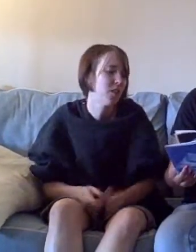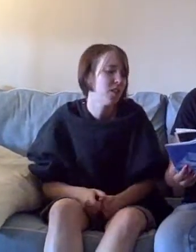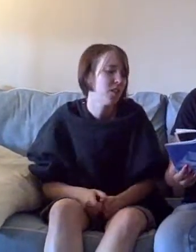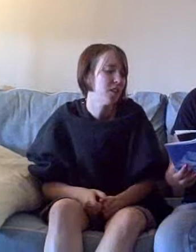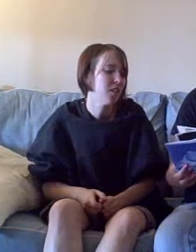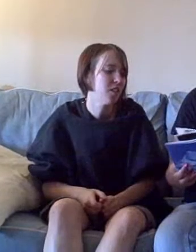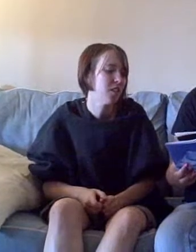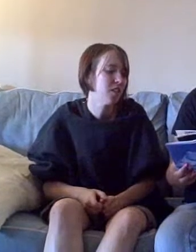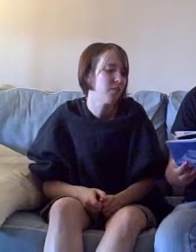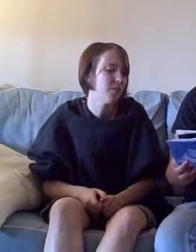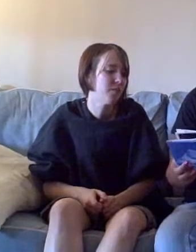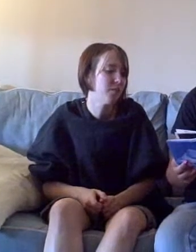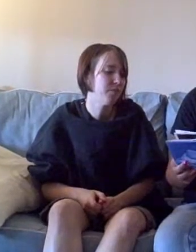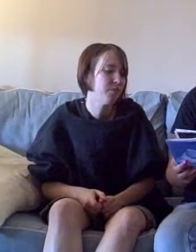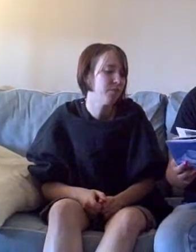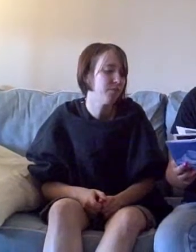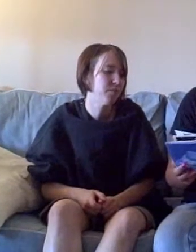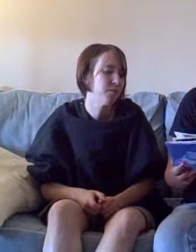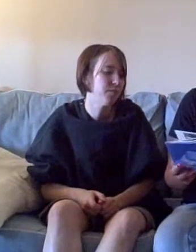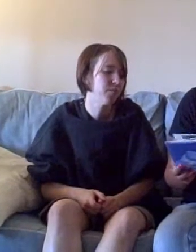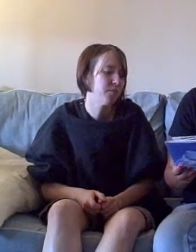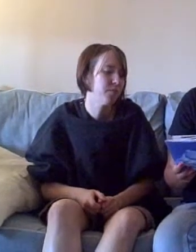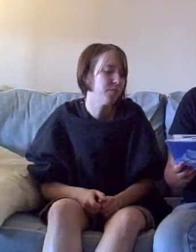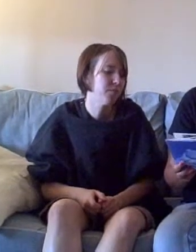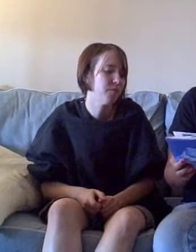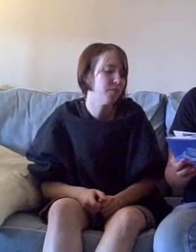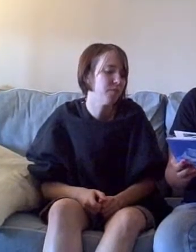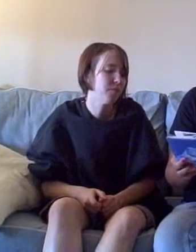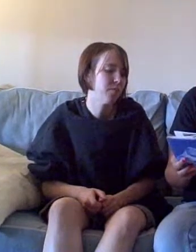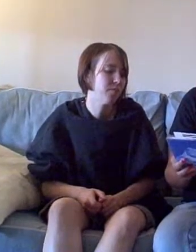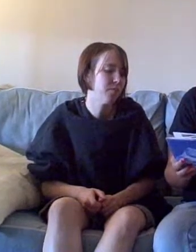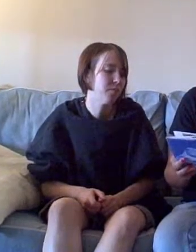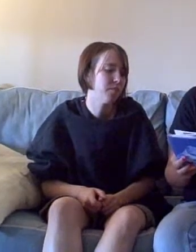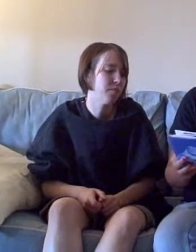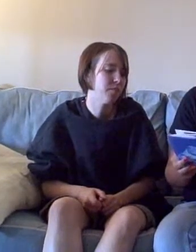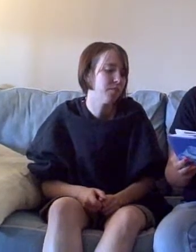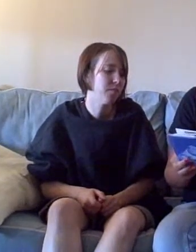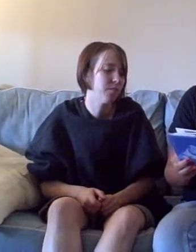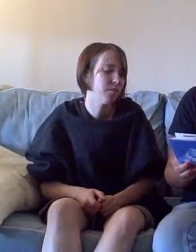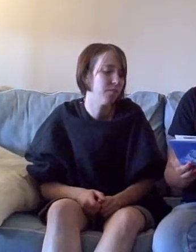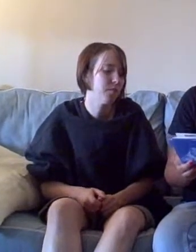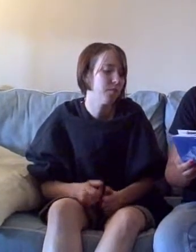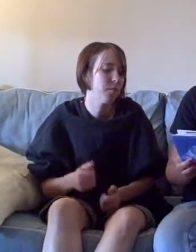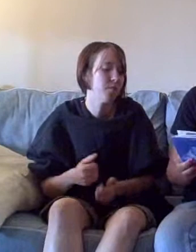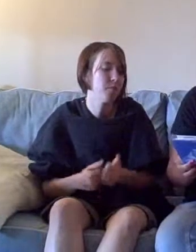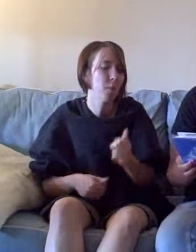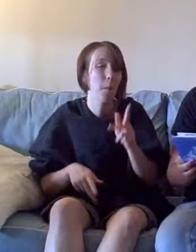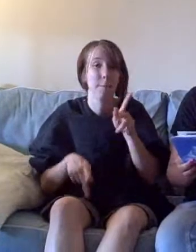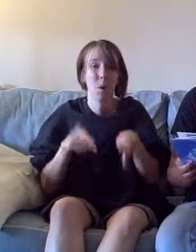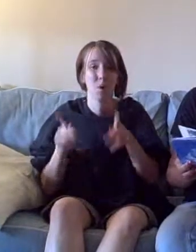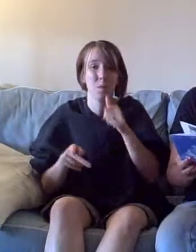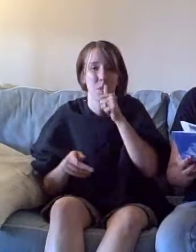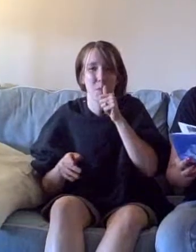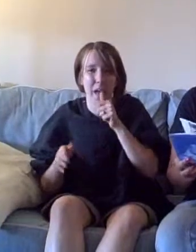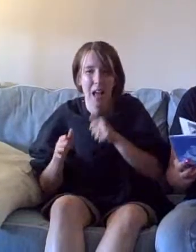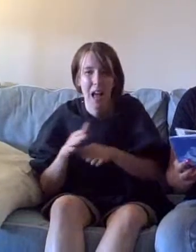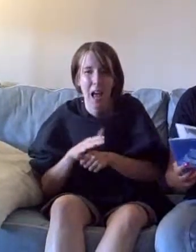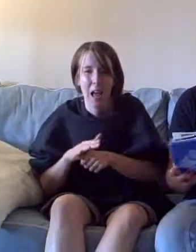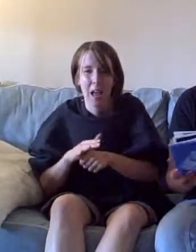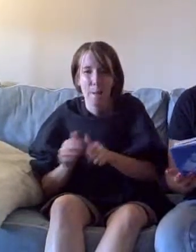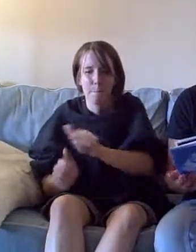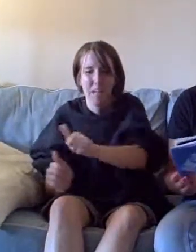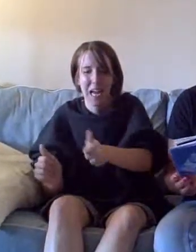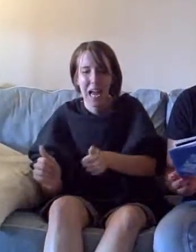Well, if you're like most people, you'll hide behind a flimsy belief that everything will sort itself out.